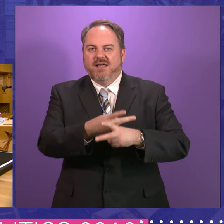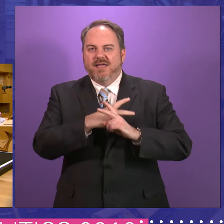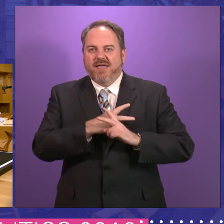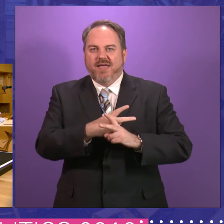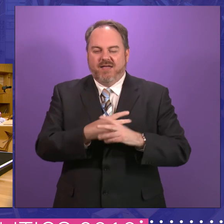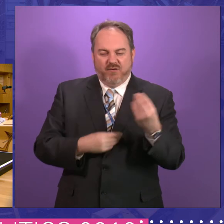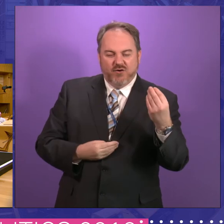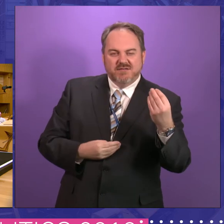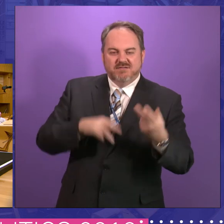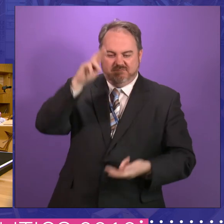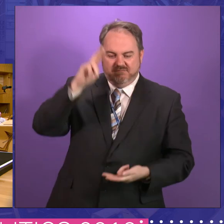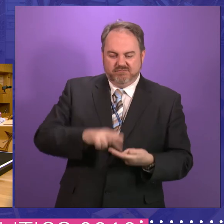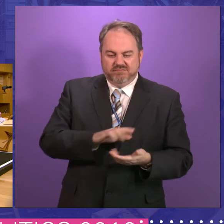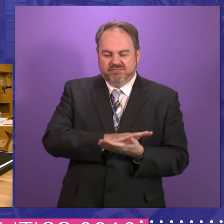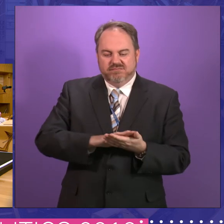Margaret, et cetera,